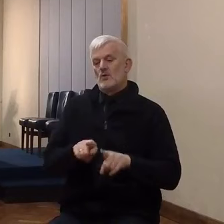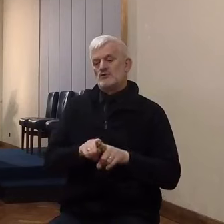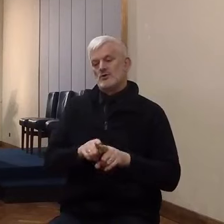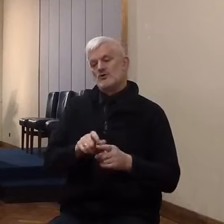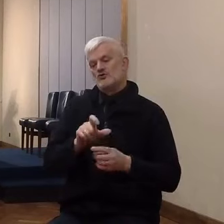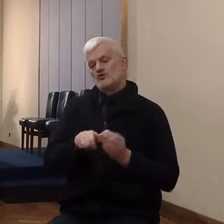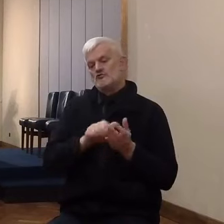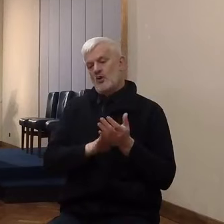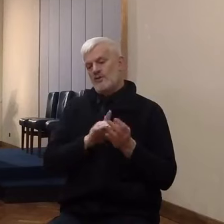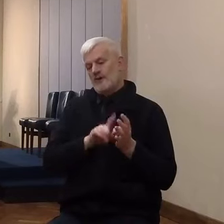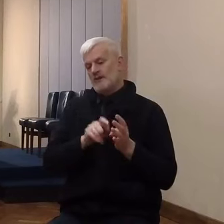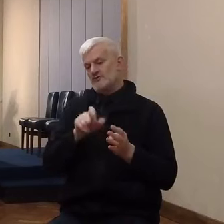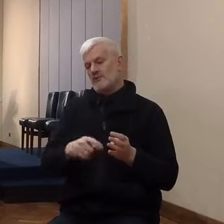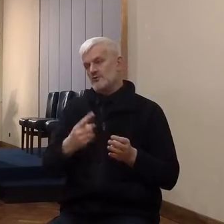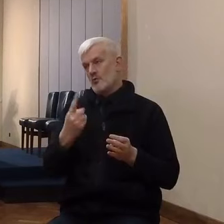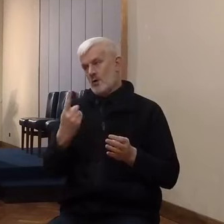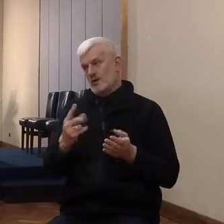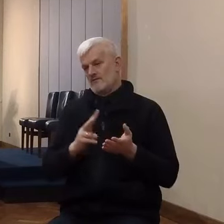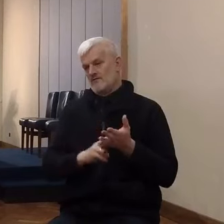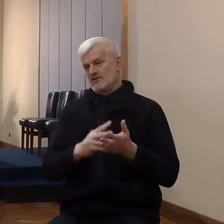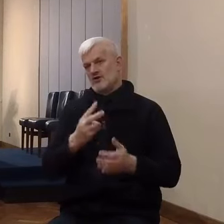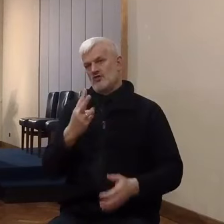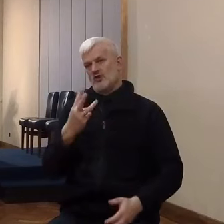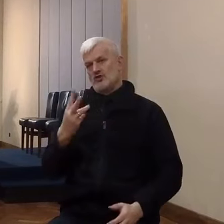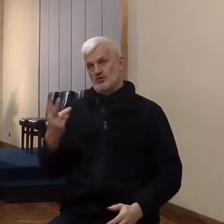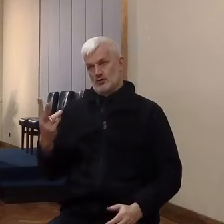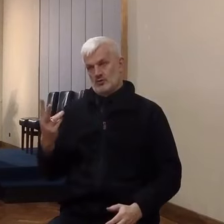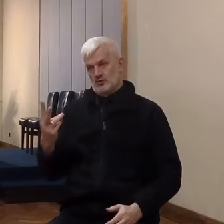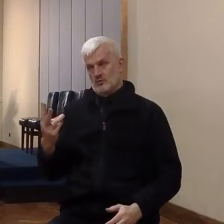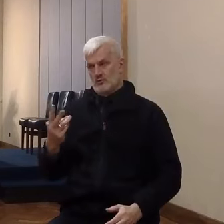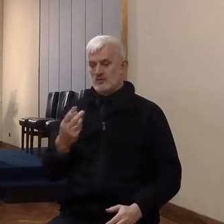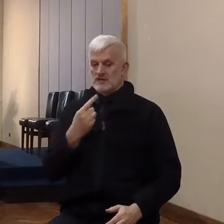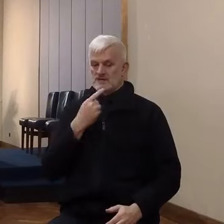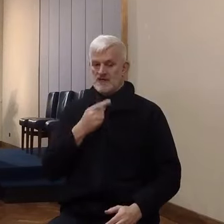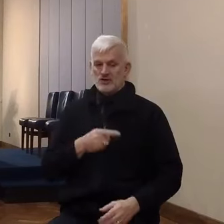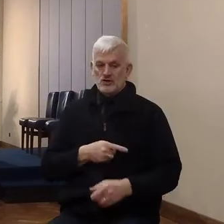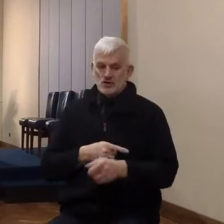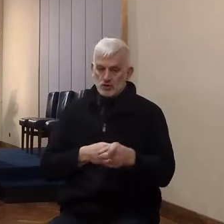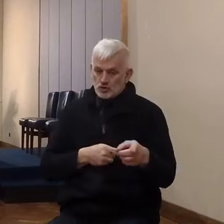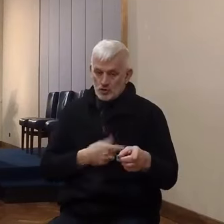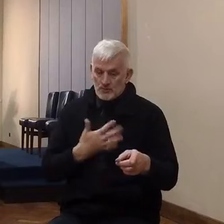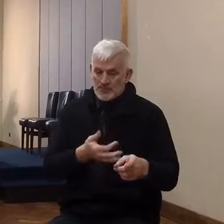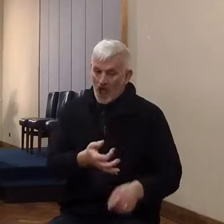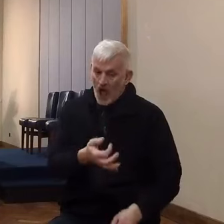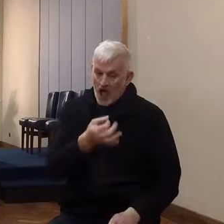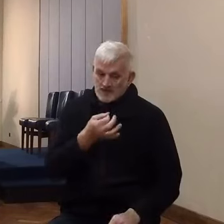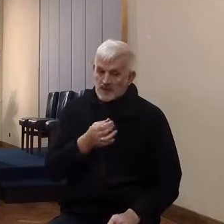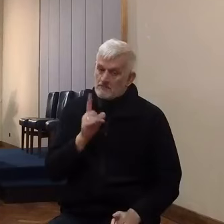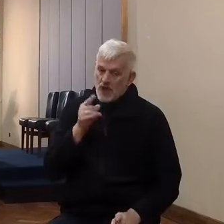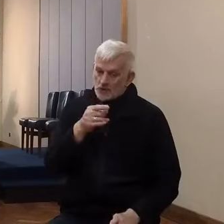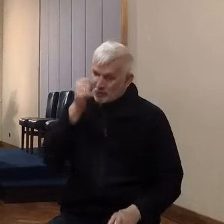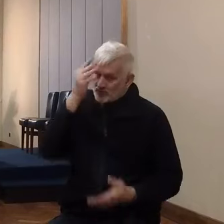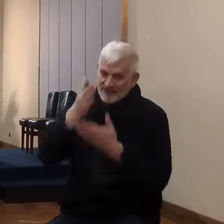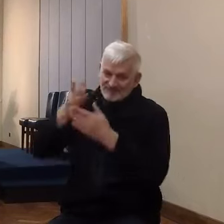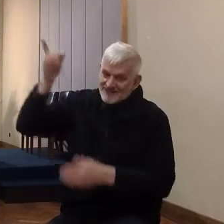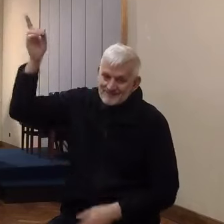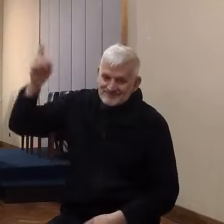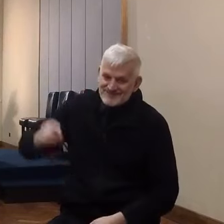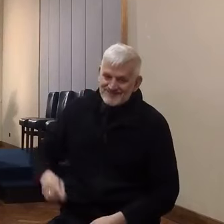Yet in this thing ye did not believe the Lord your God, who went in the way before you, to